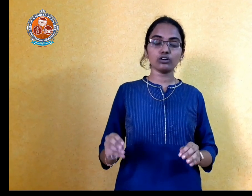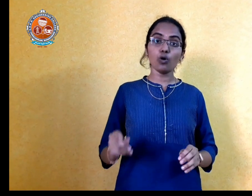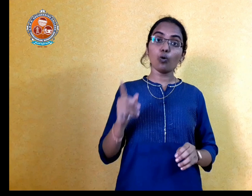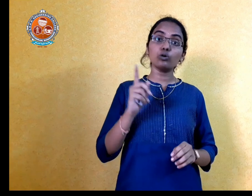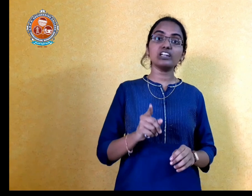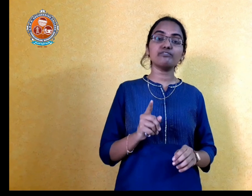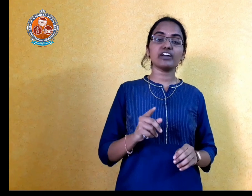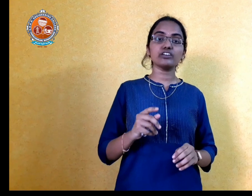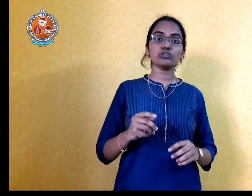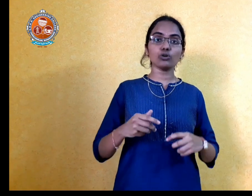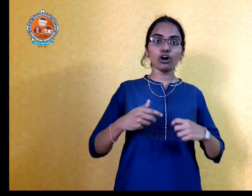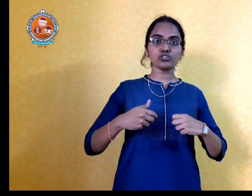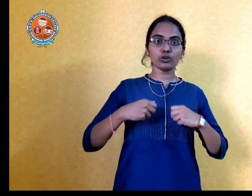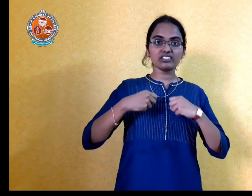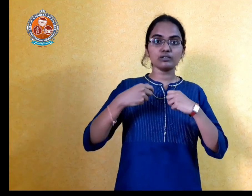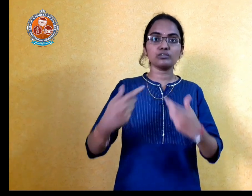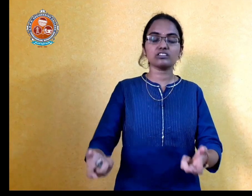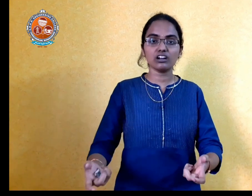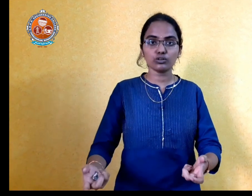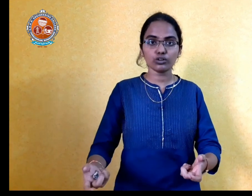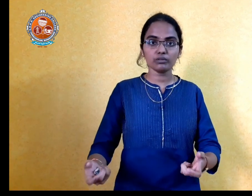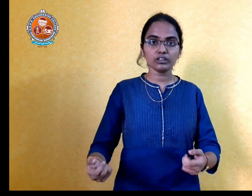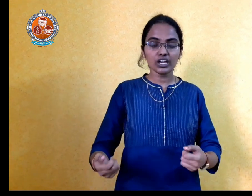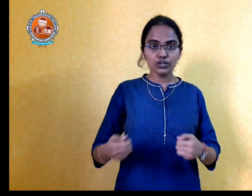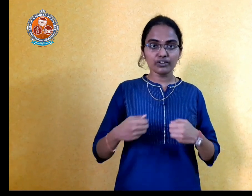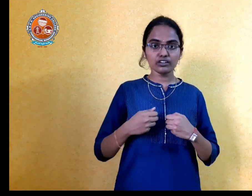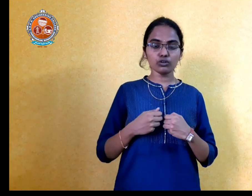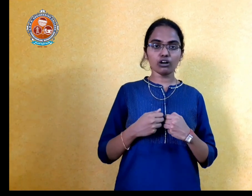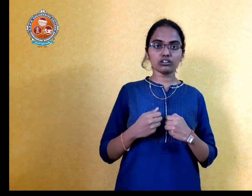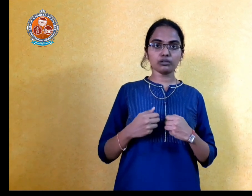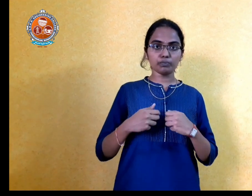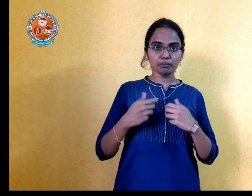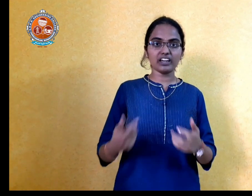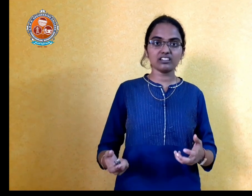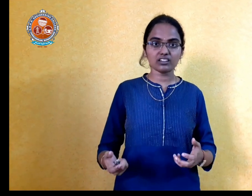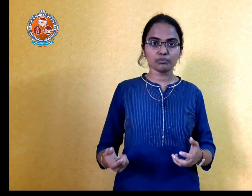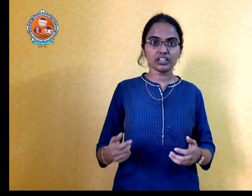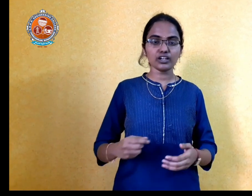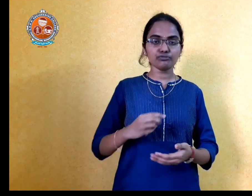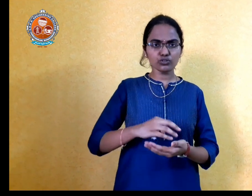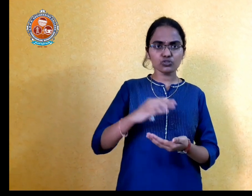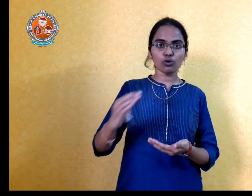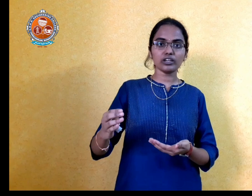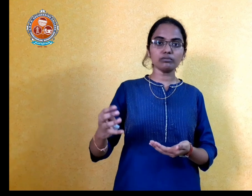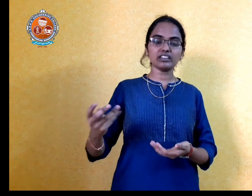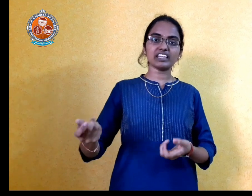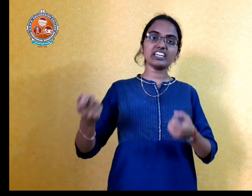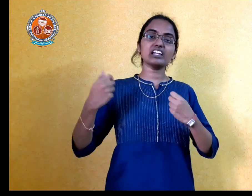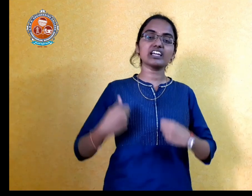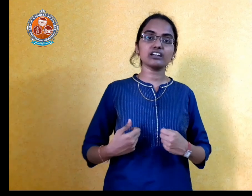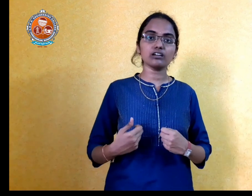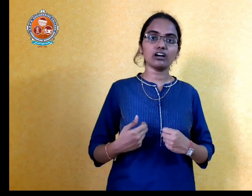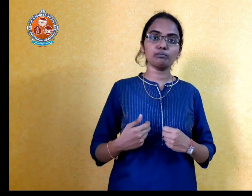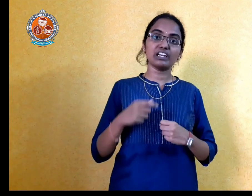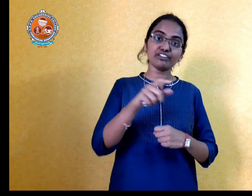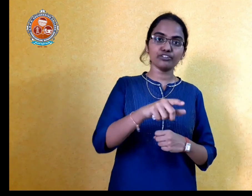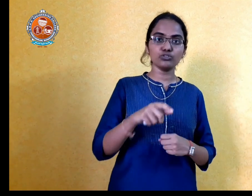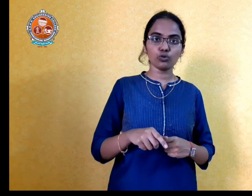Only when you are showing some result to him, when you are preparing something and if you show him, then he will get a belief in you